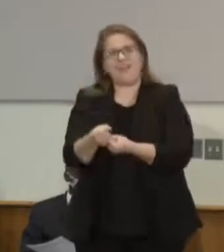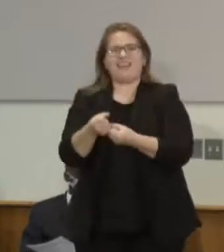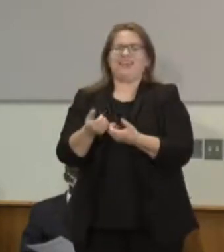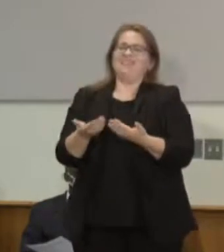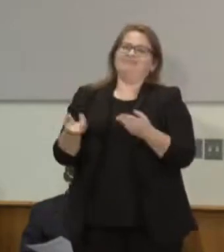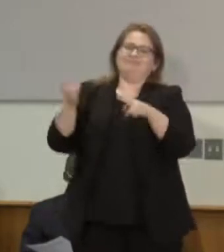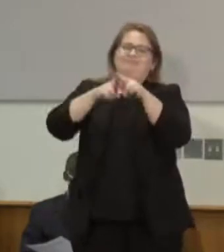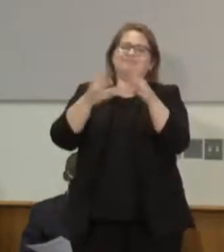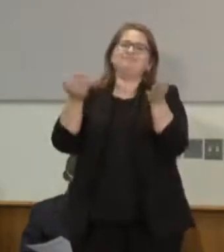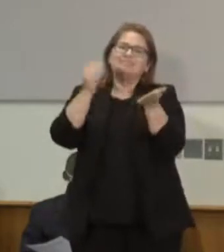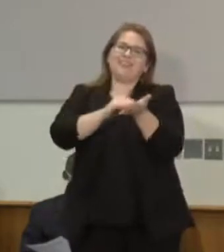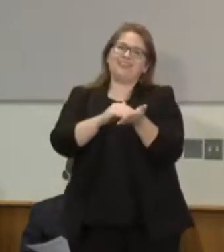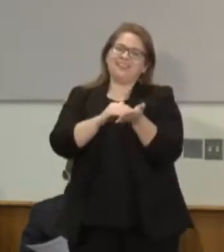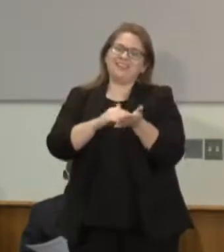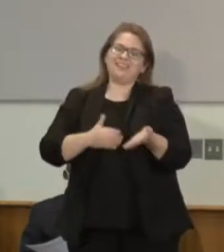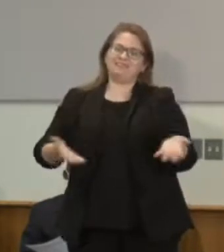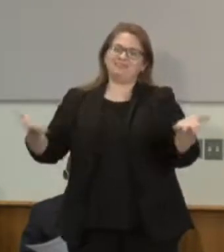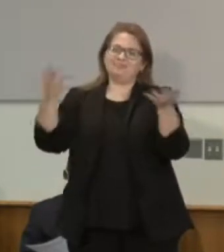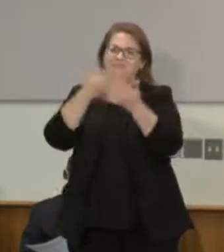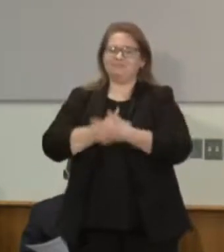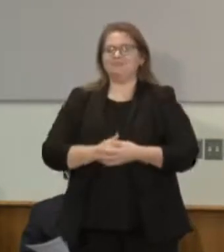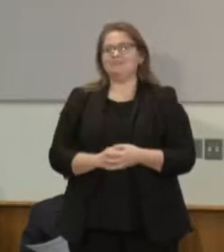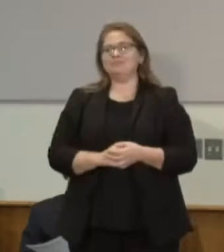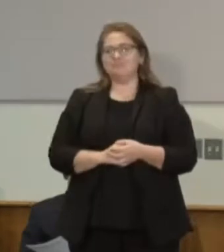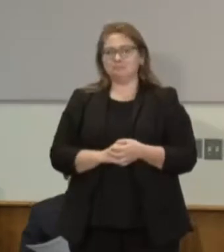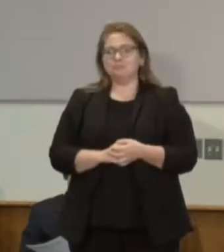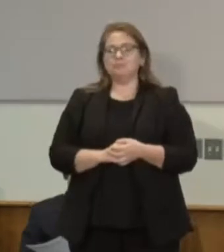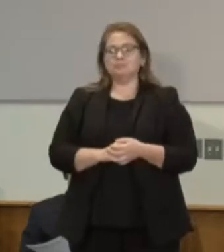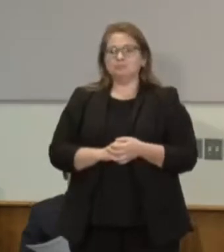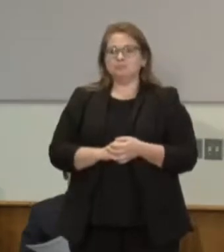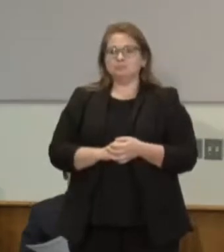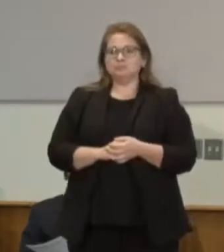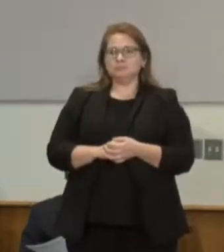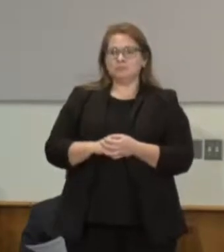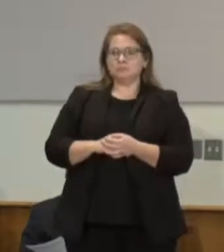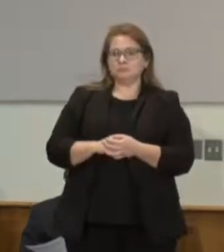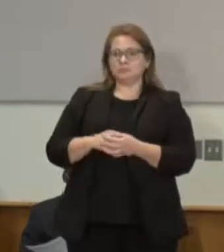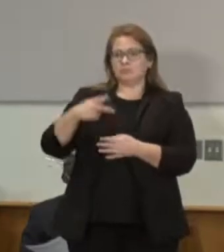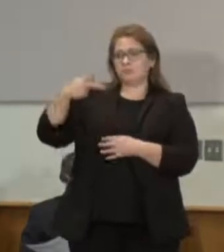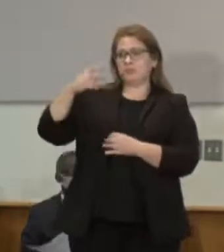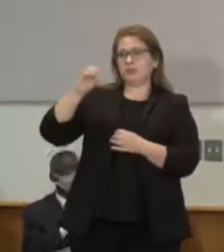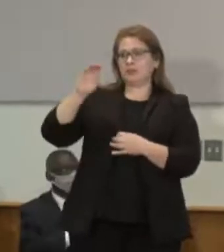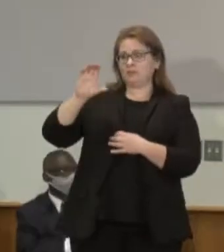original members of the Pocky Caucus, now our Lieutenant Governor, Lieutenant Governor Peggy Flanagan.